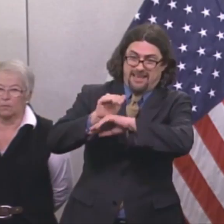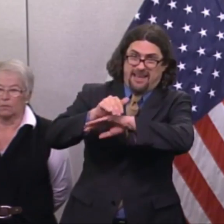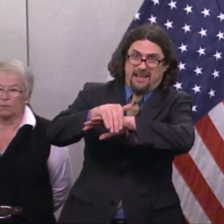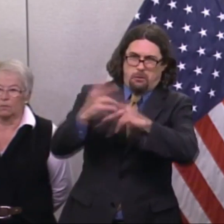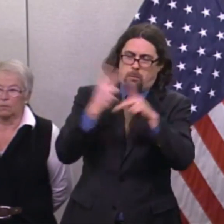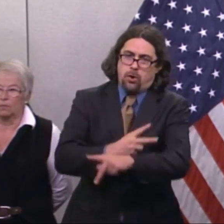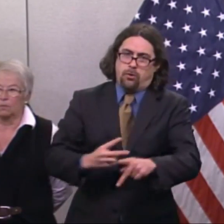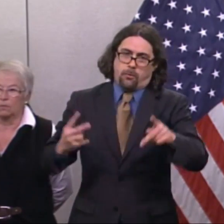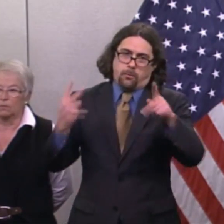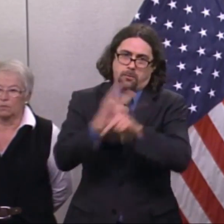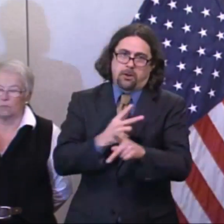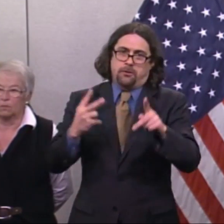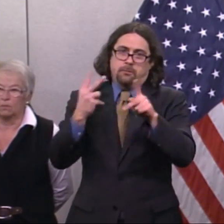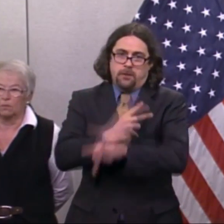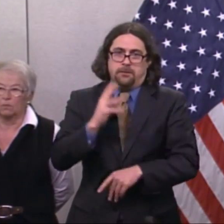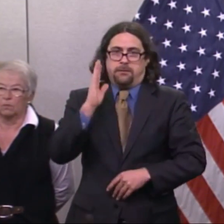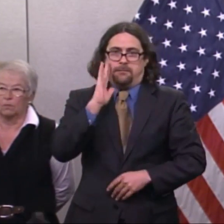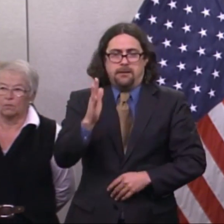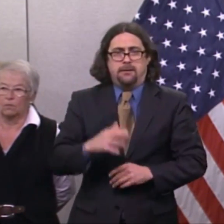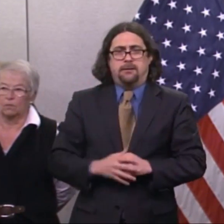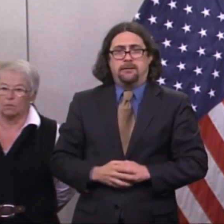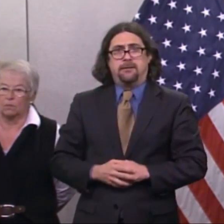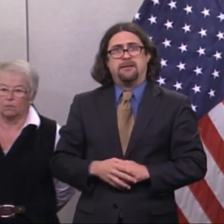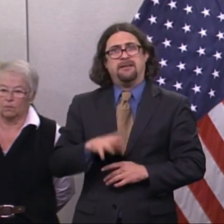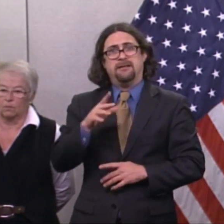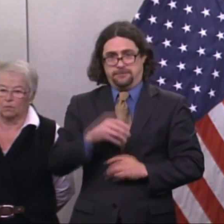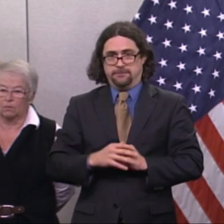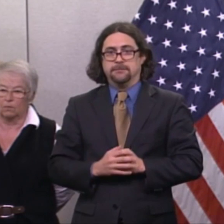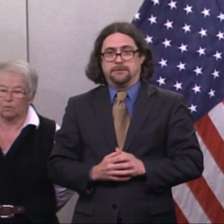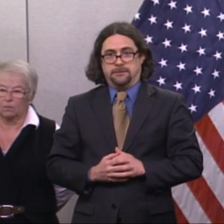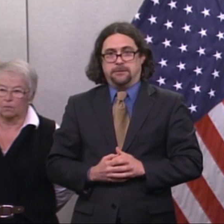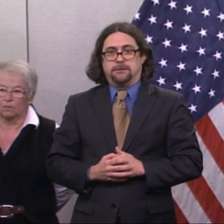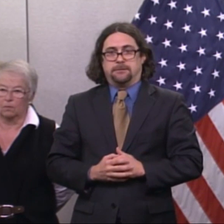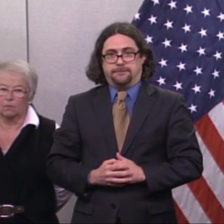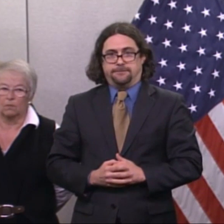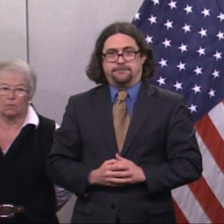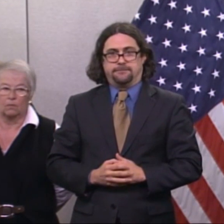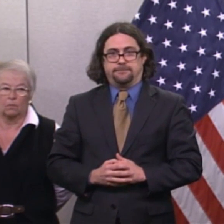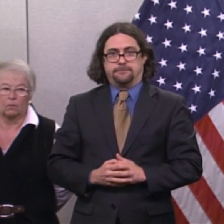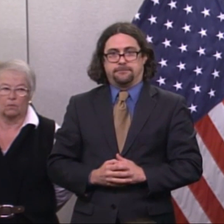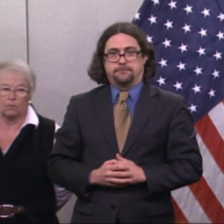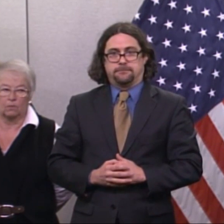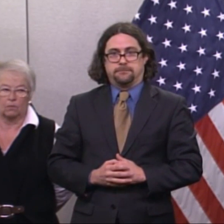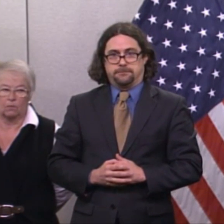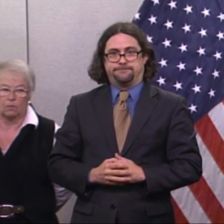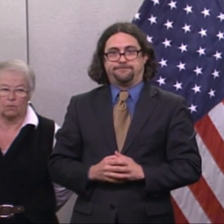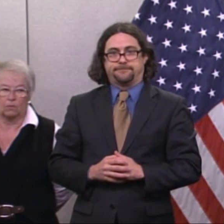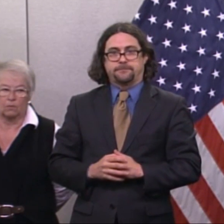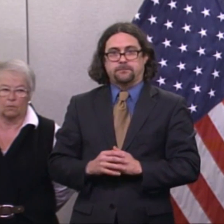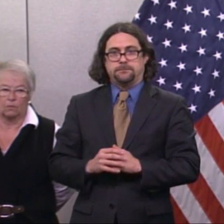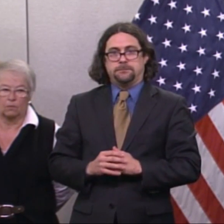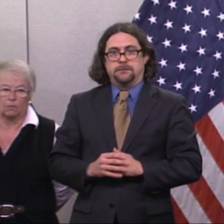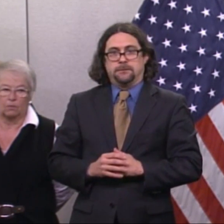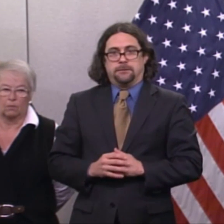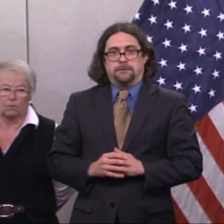As part of our emergency declaration, I'm ordering that at 11 o'clock tonight, our streets will only be available to